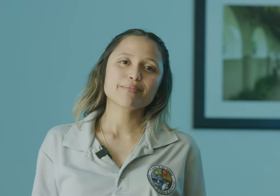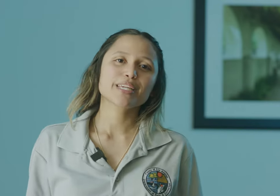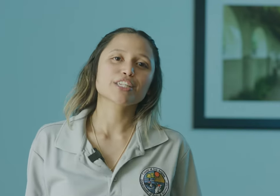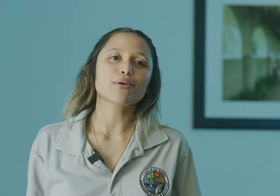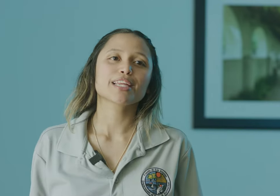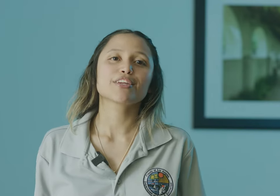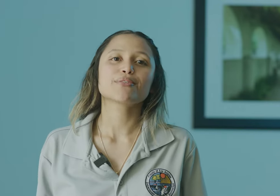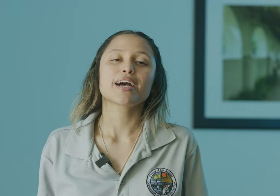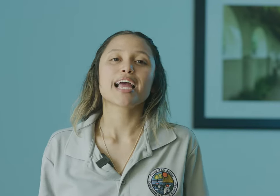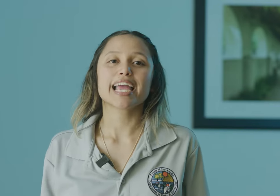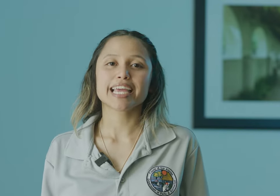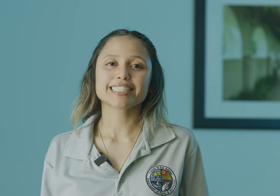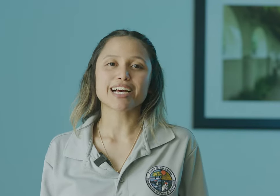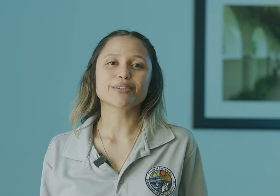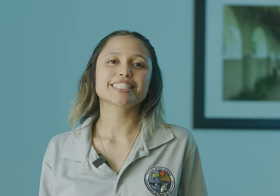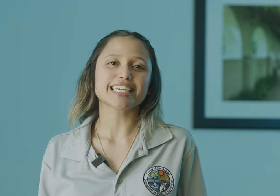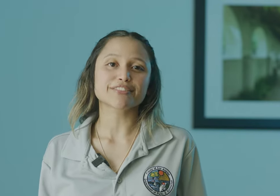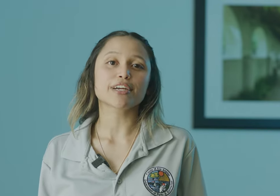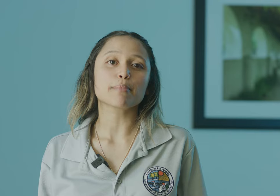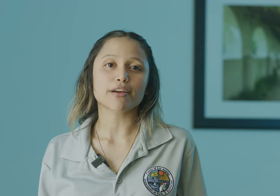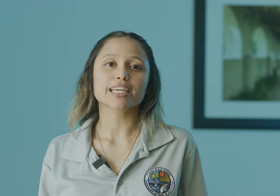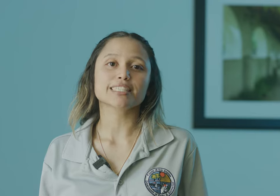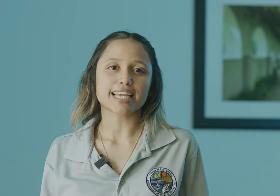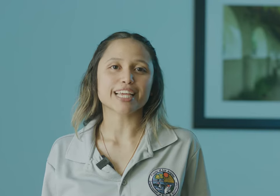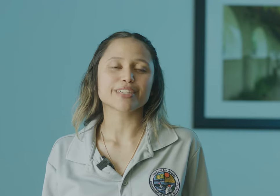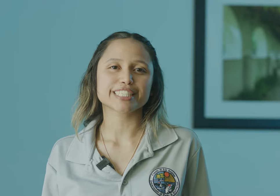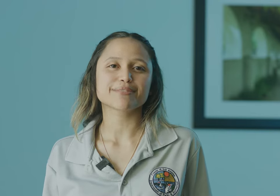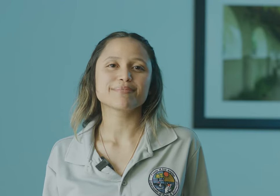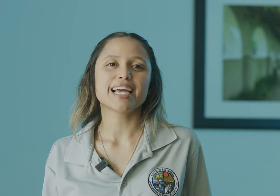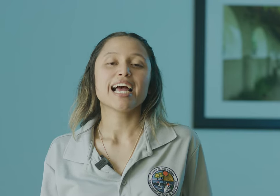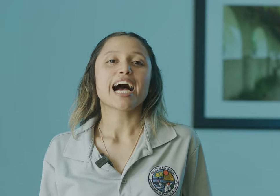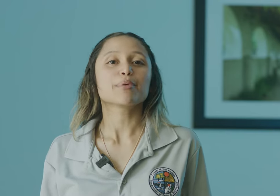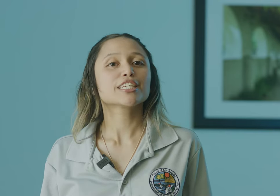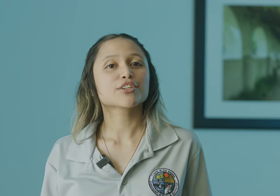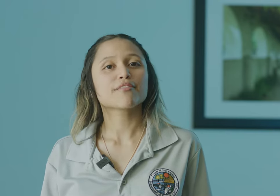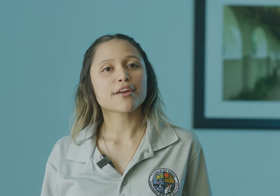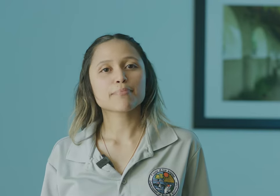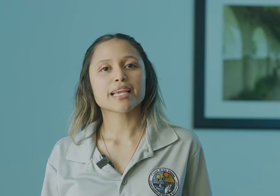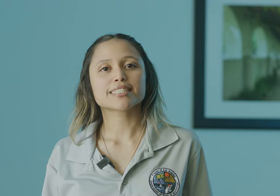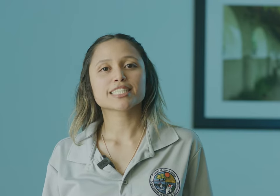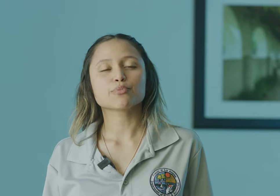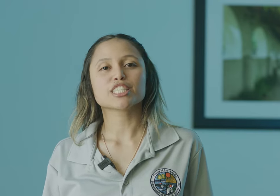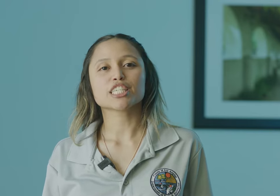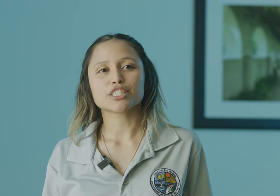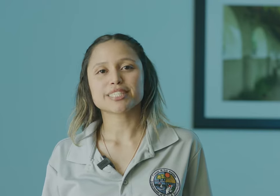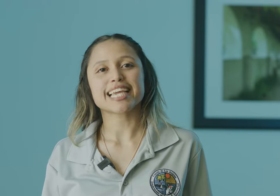be showing you ASL which stands for American Sign Language. I'm going to show the very basics which includes the